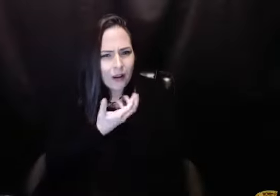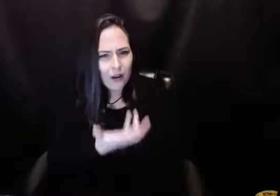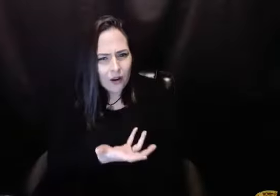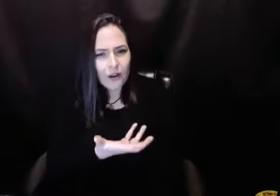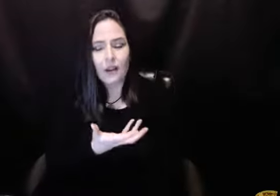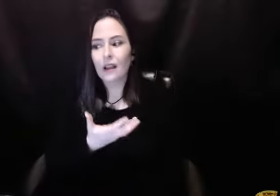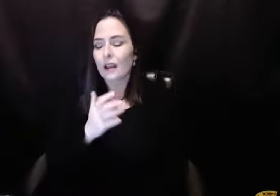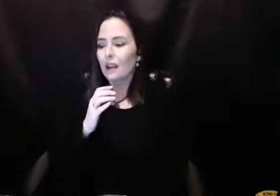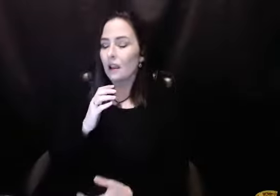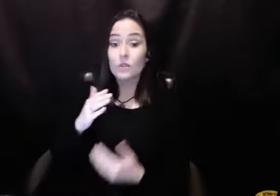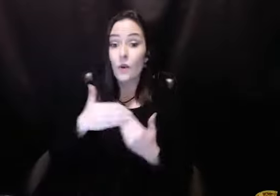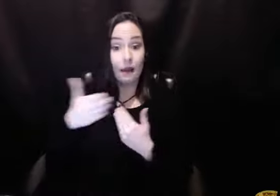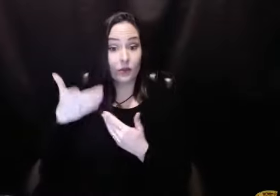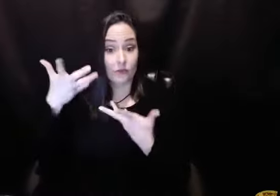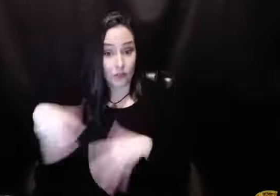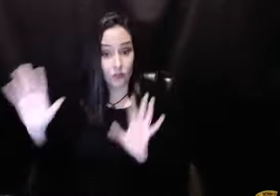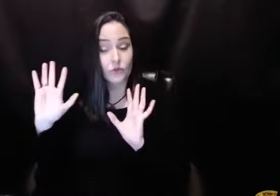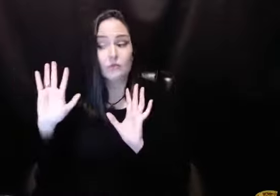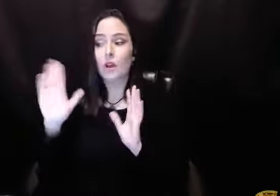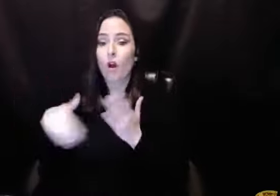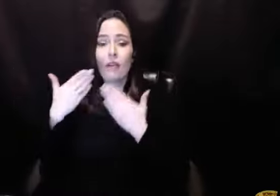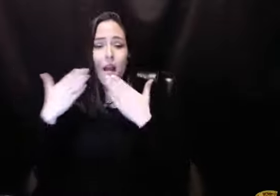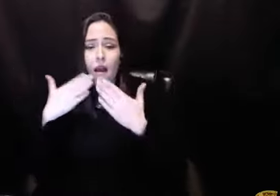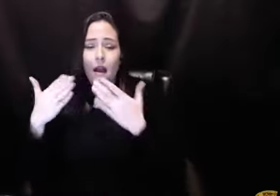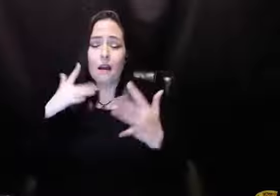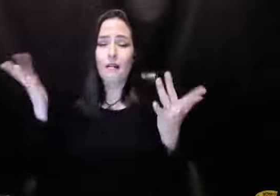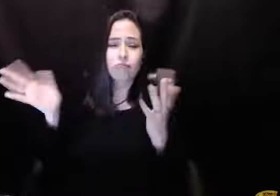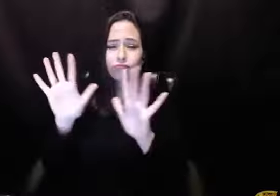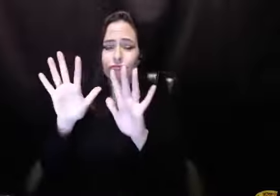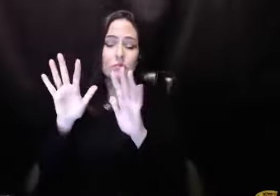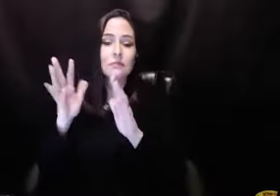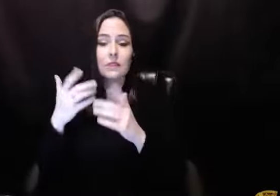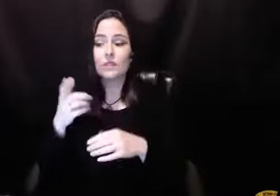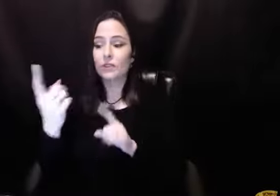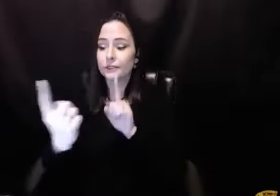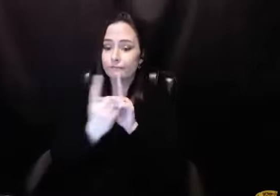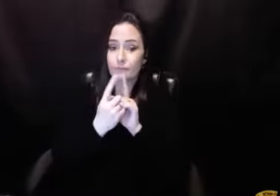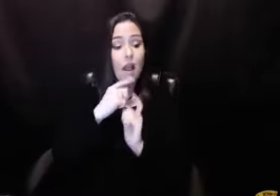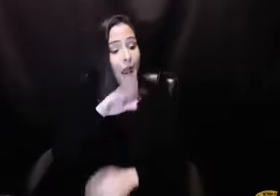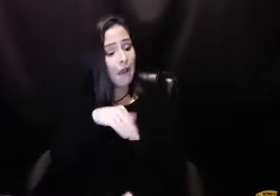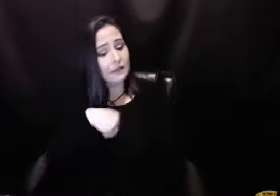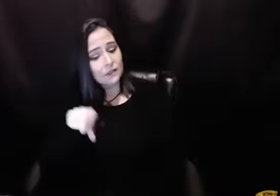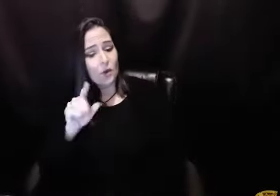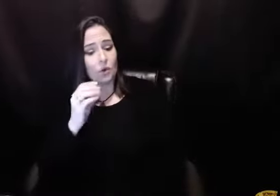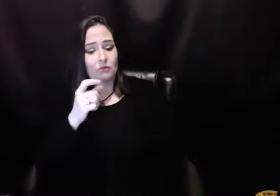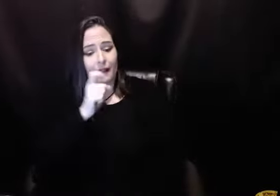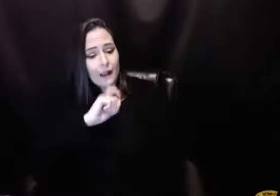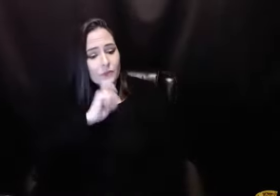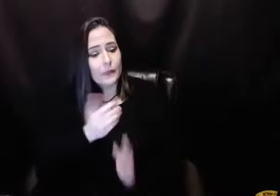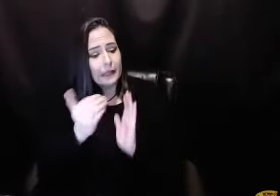with so much of what she had to share, and this is exactly what happened. After she was finished and everybody had thanked her, she said to me, she